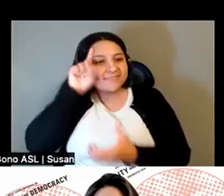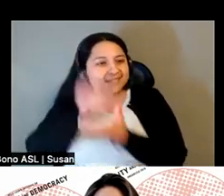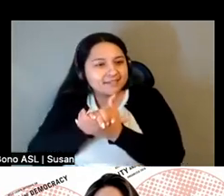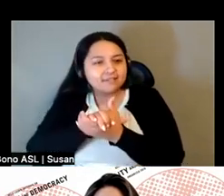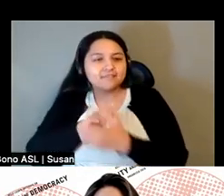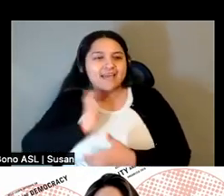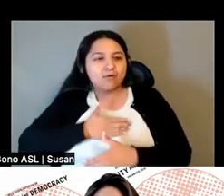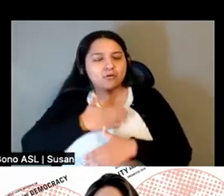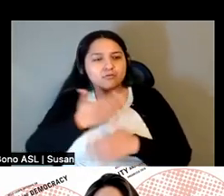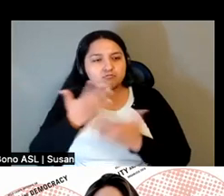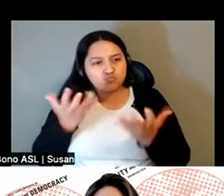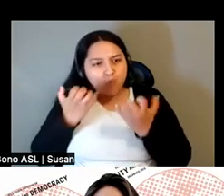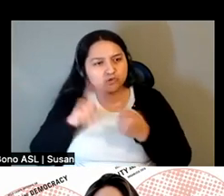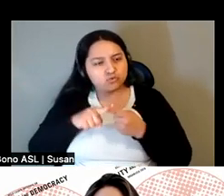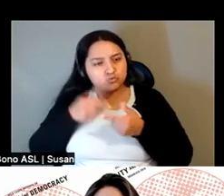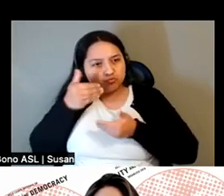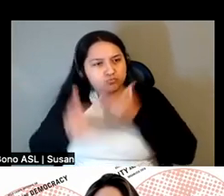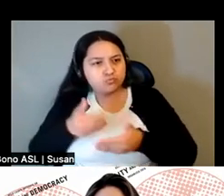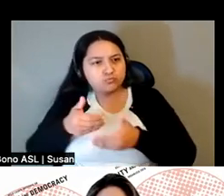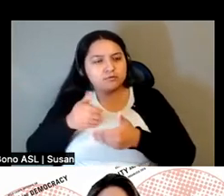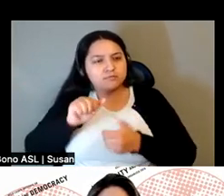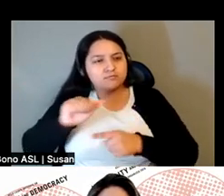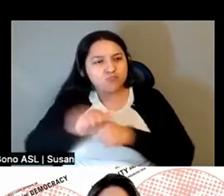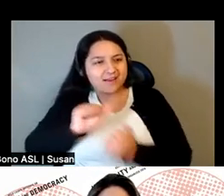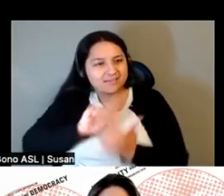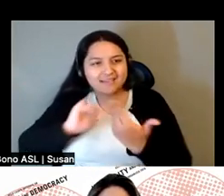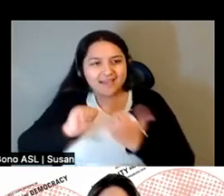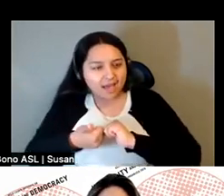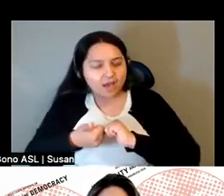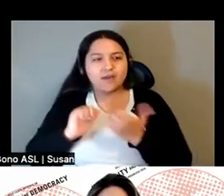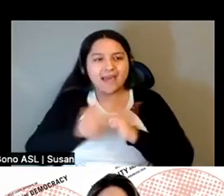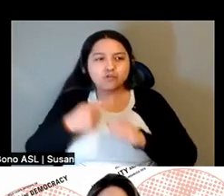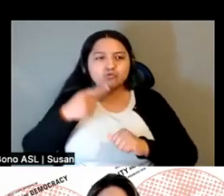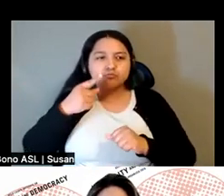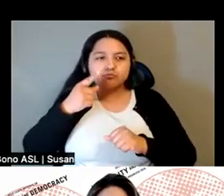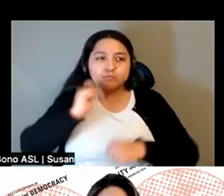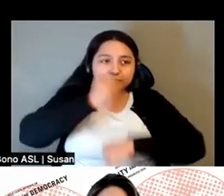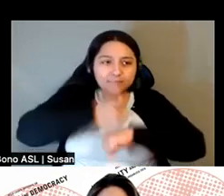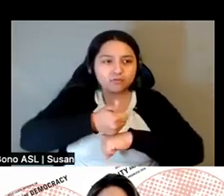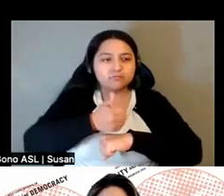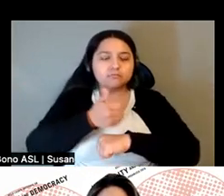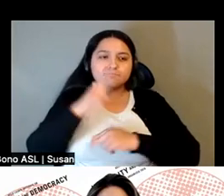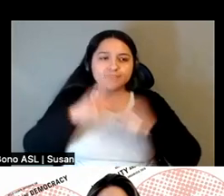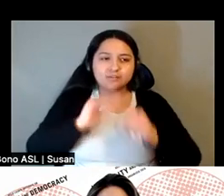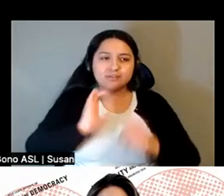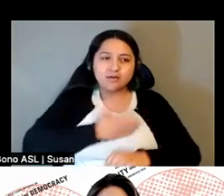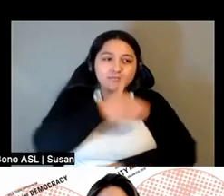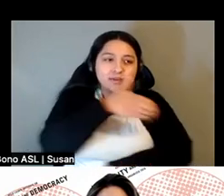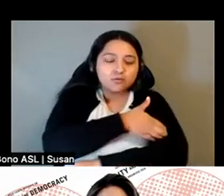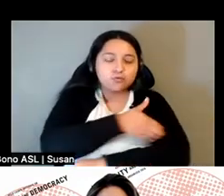and work within that. Right. Could we build power and then try to extend a